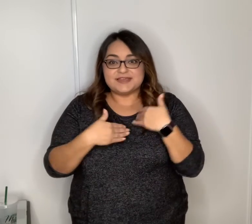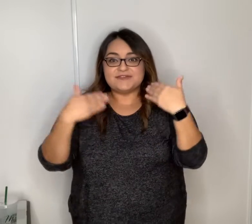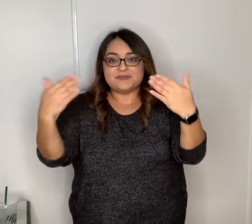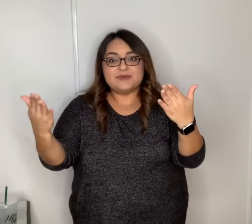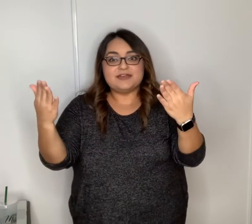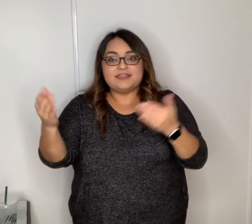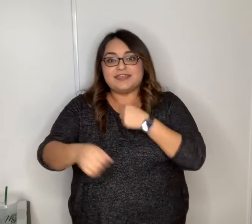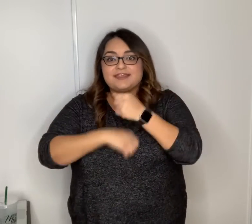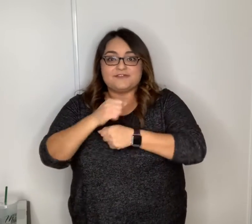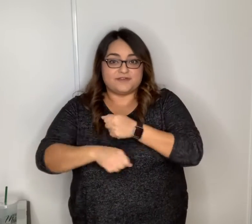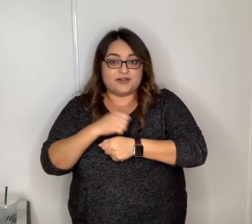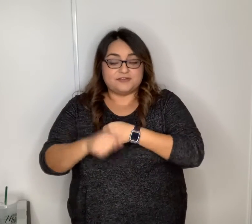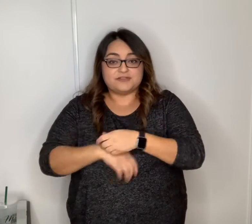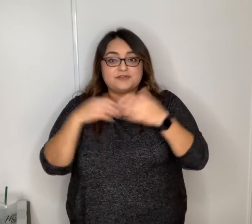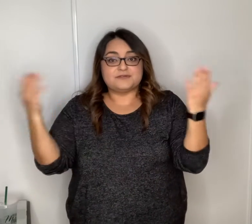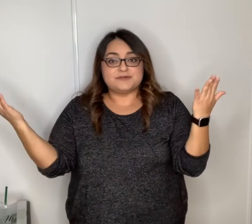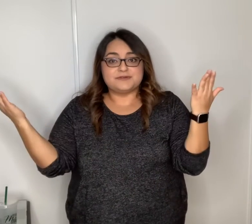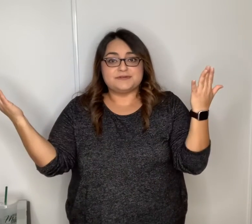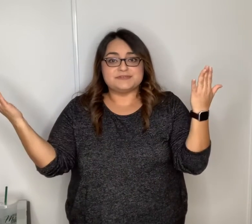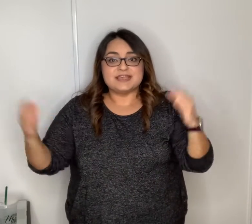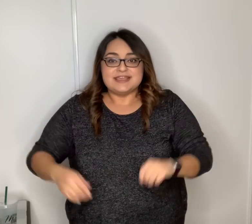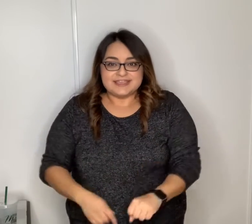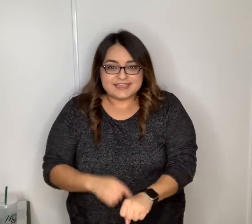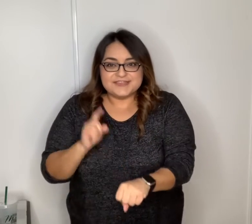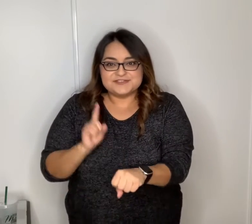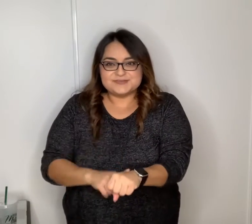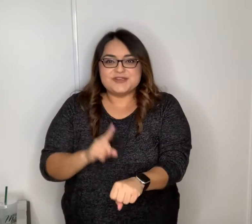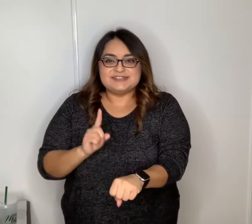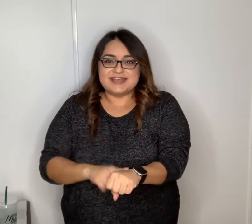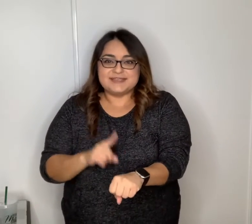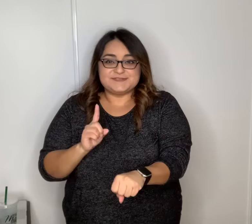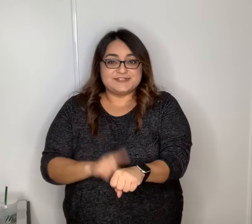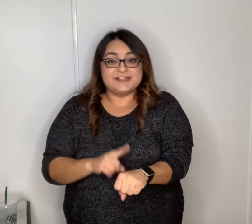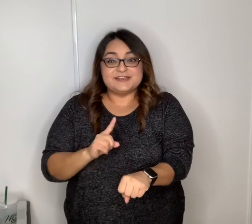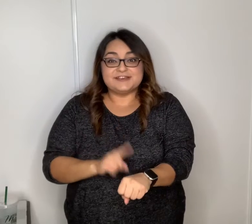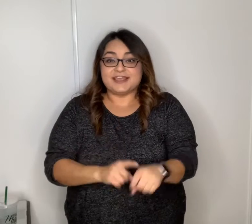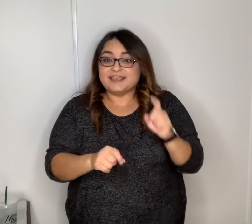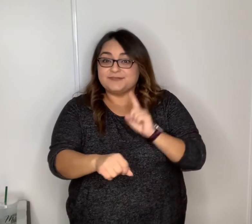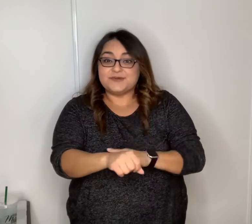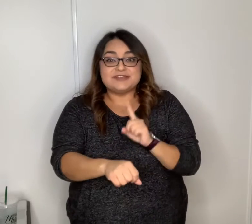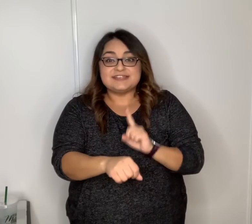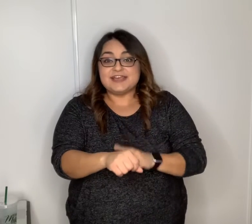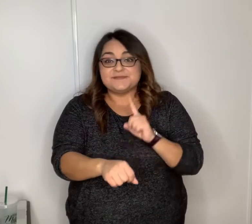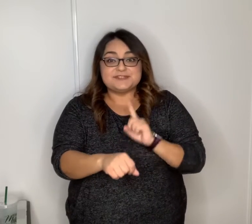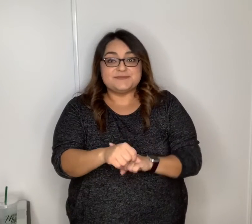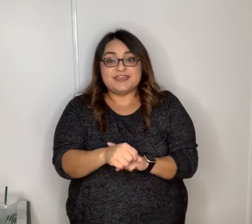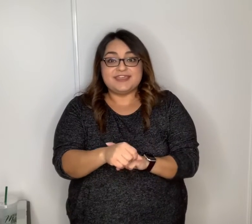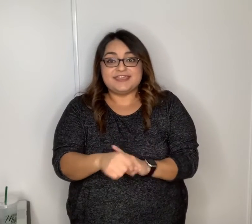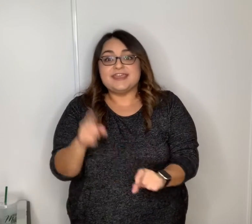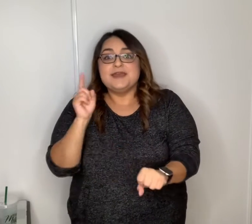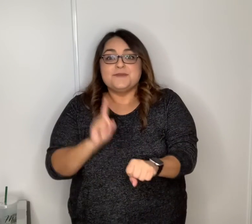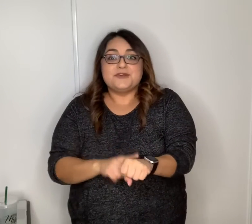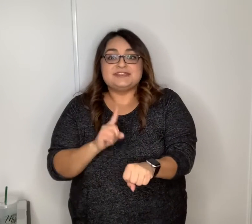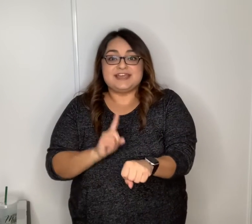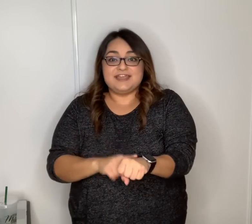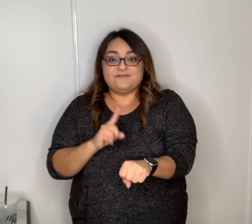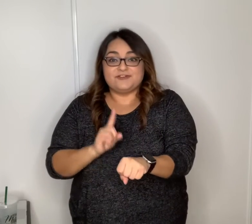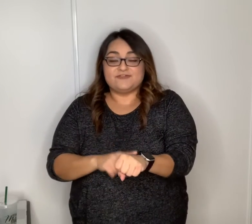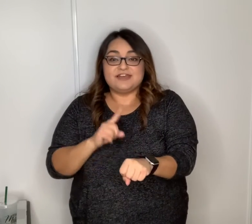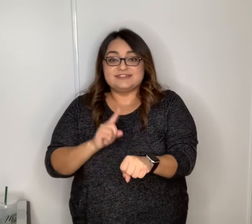everybody. And I follow the rules. It gives us more time to learn and more time to play. More time for fun